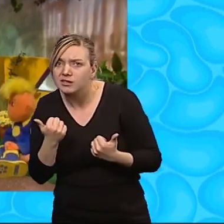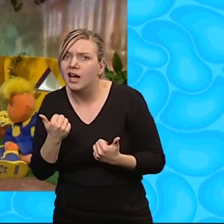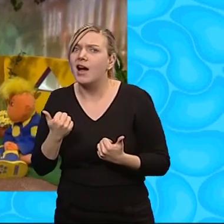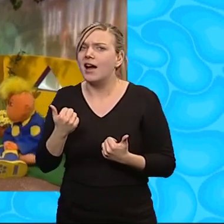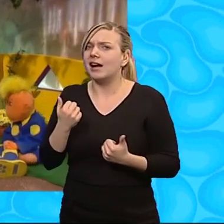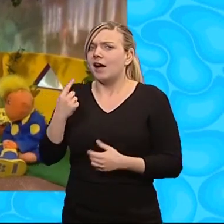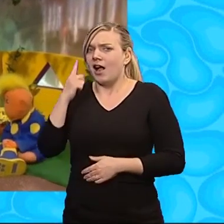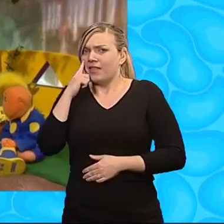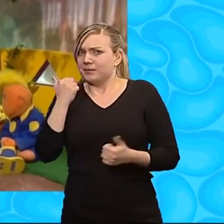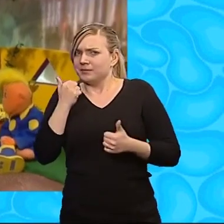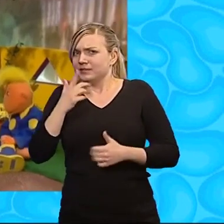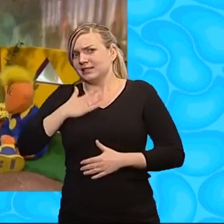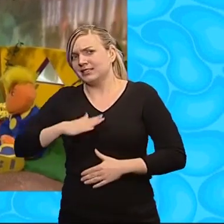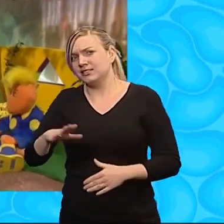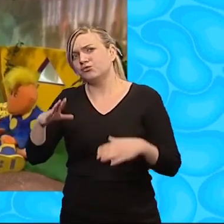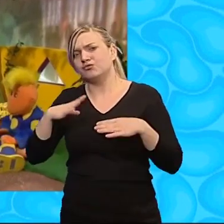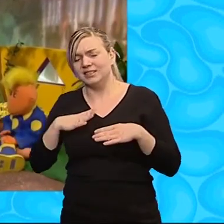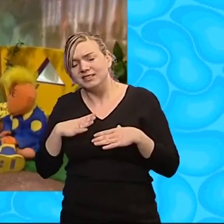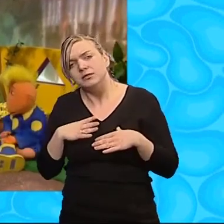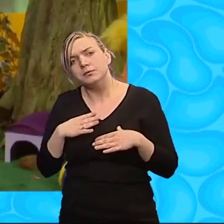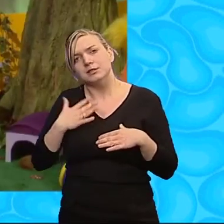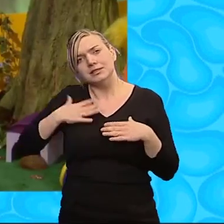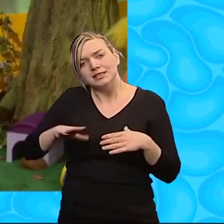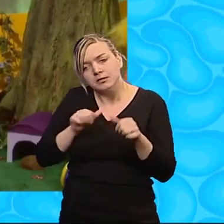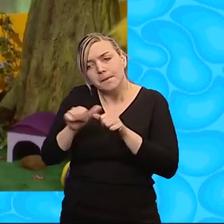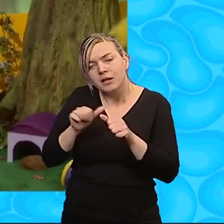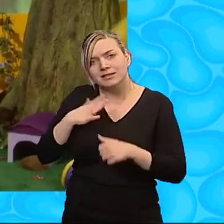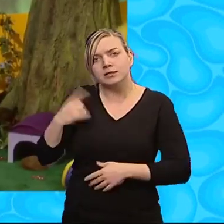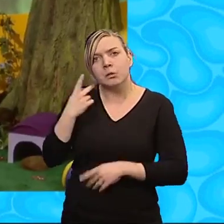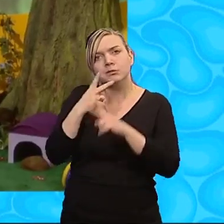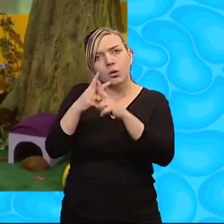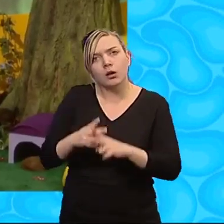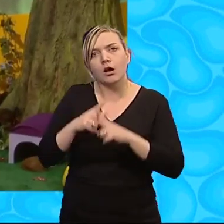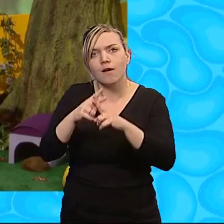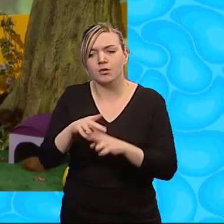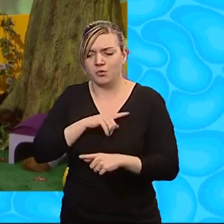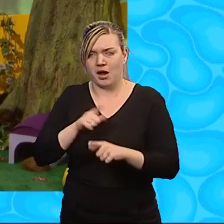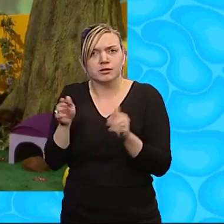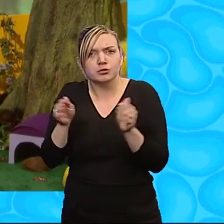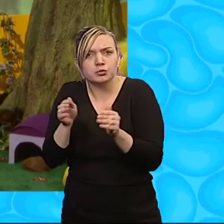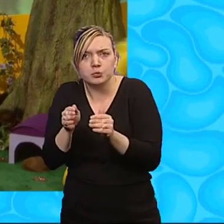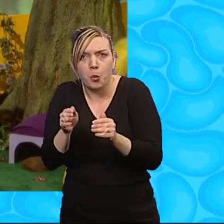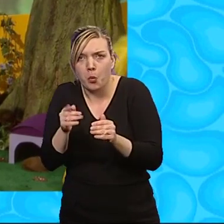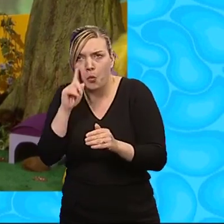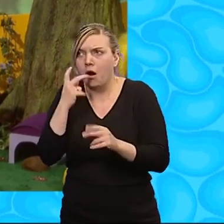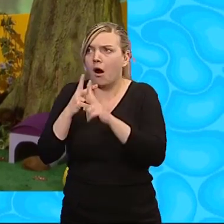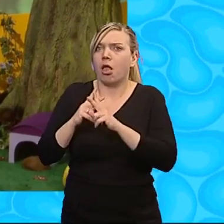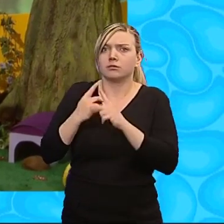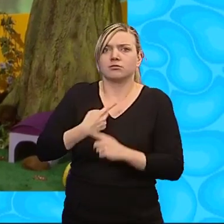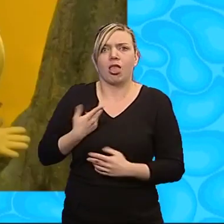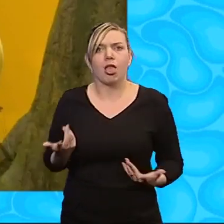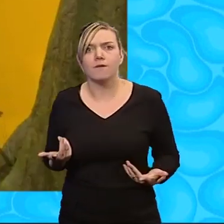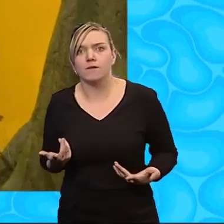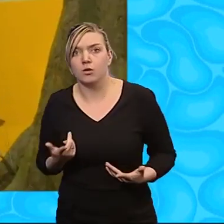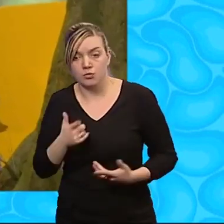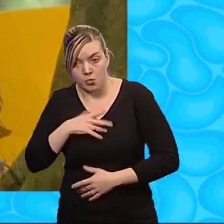but what she needs is to rest and get better while someone looks after her. Yeah, she's too small to help herself. Think you could look after her,